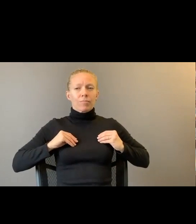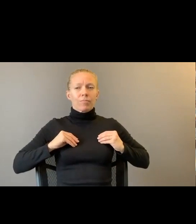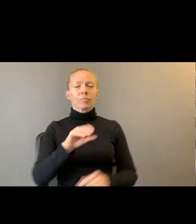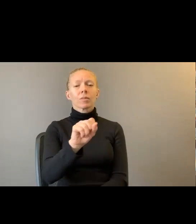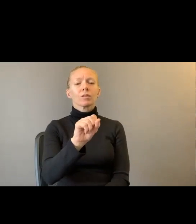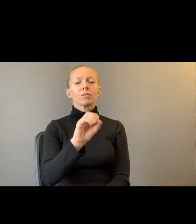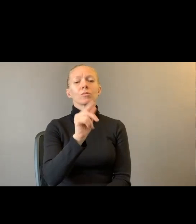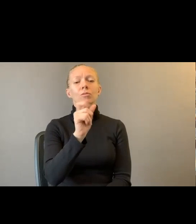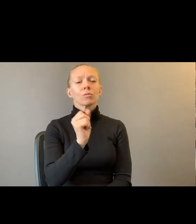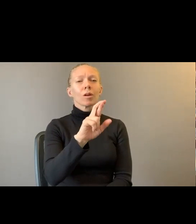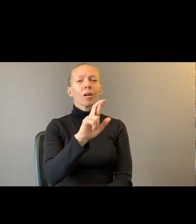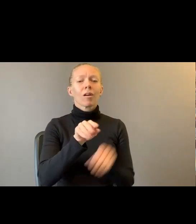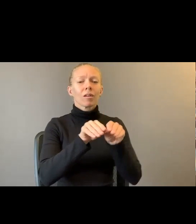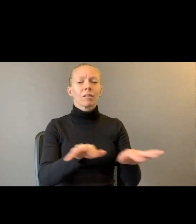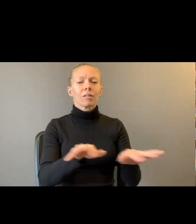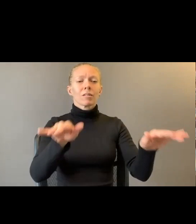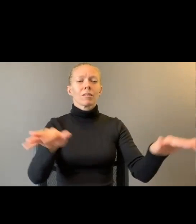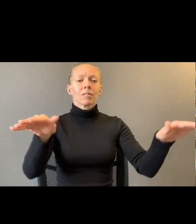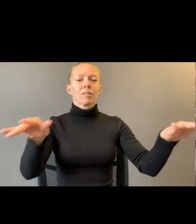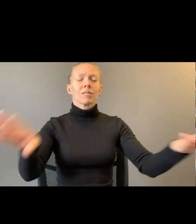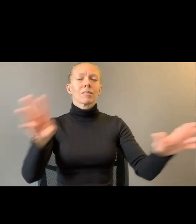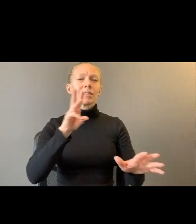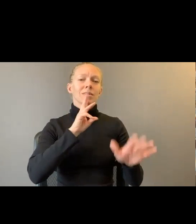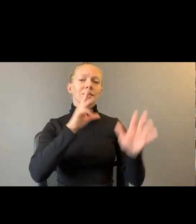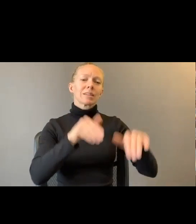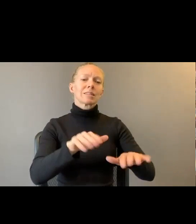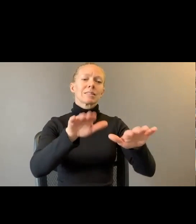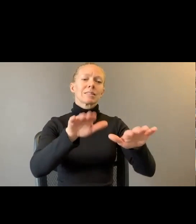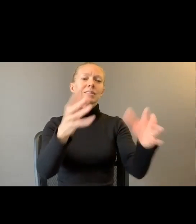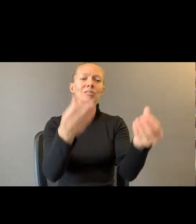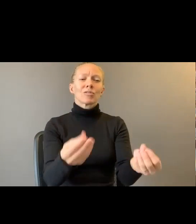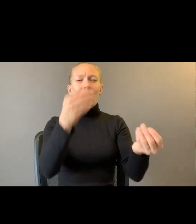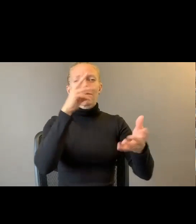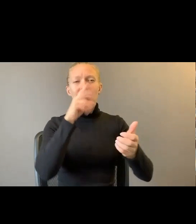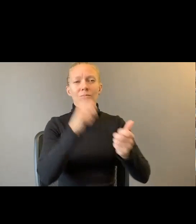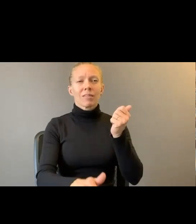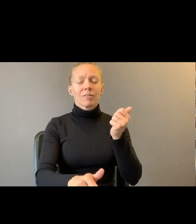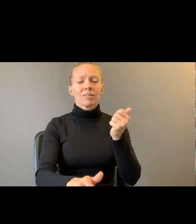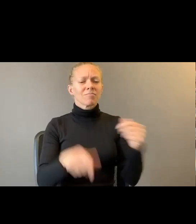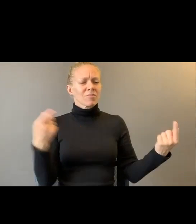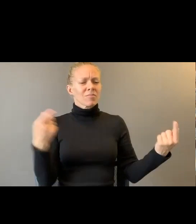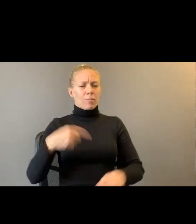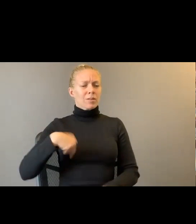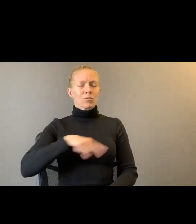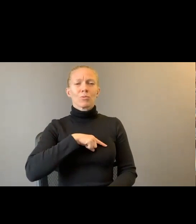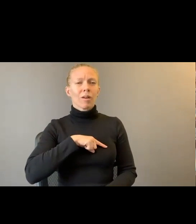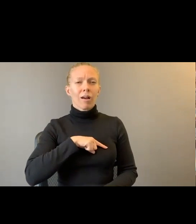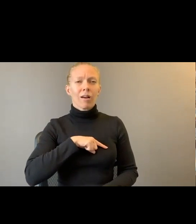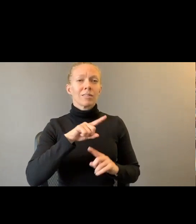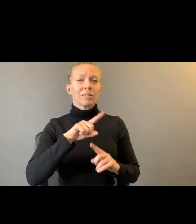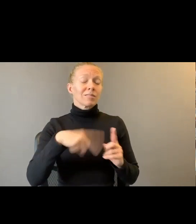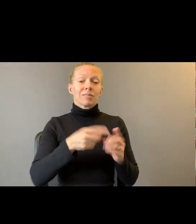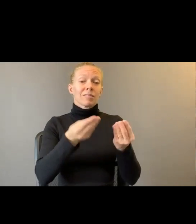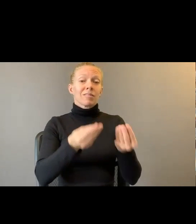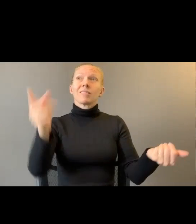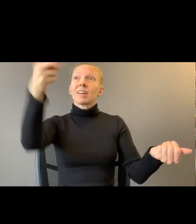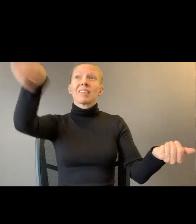soft malevolence. Who knows what becomes of us once we're marine snow. Except Olokun. And they're not obligated to tell